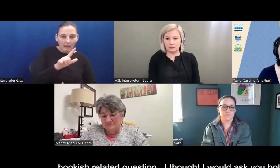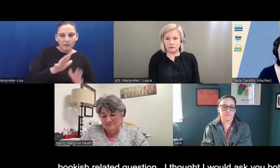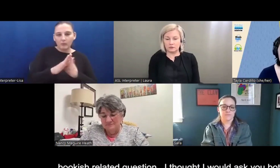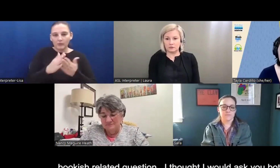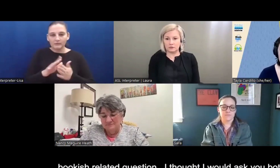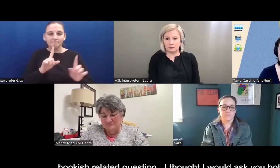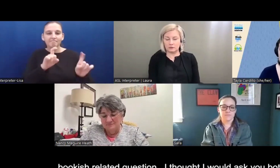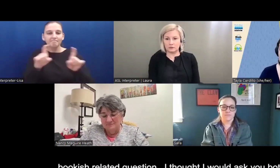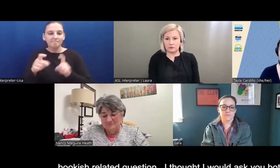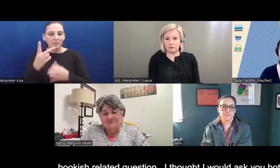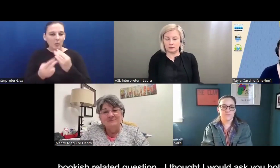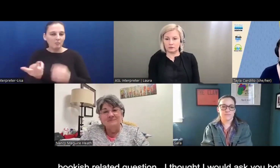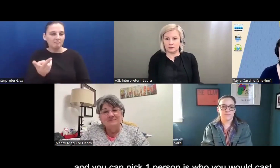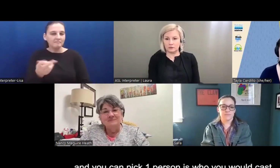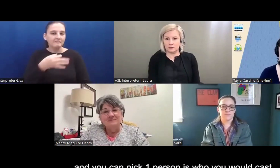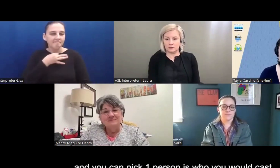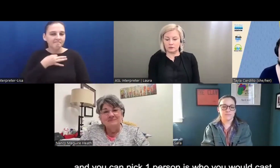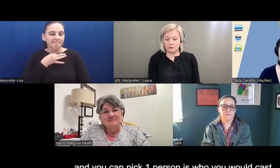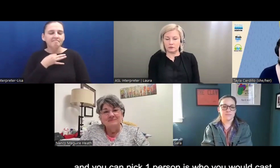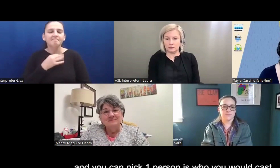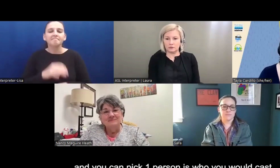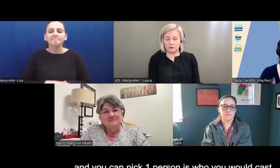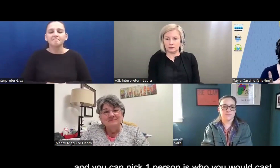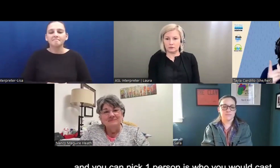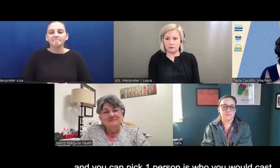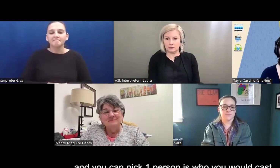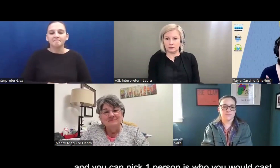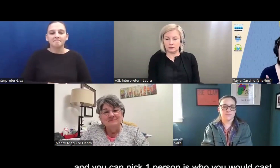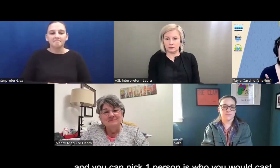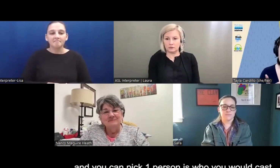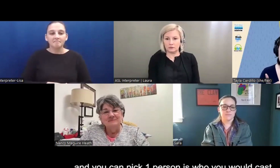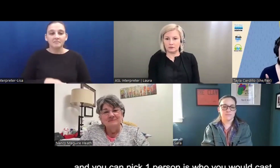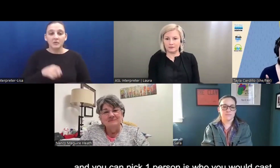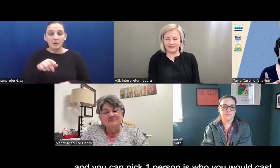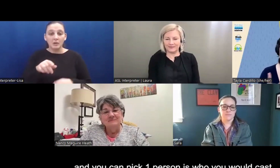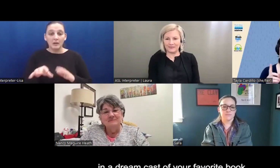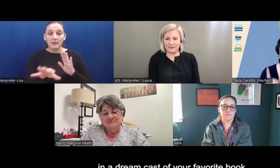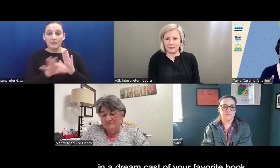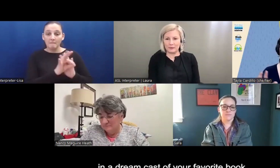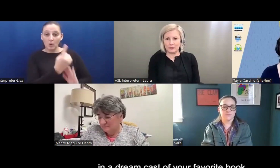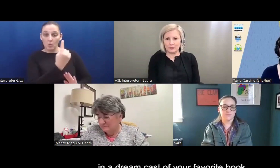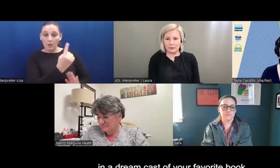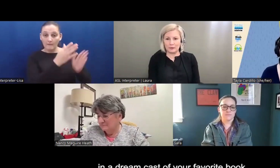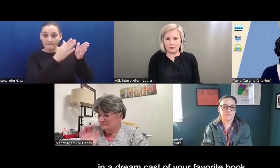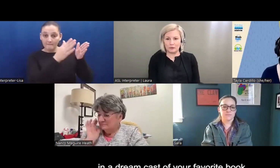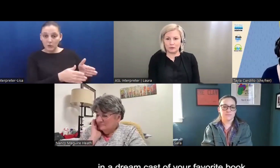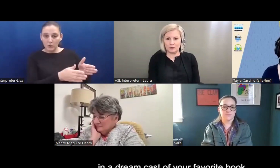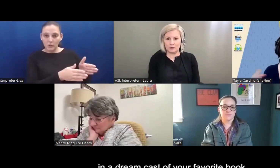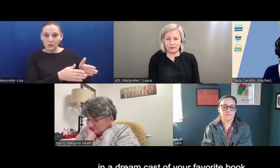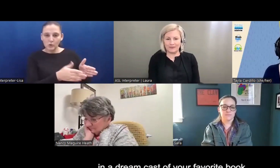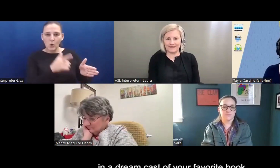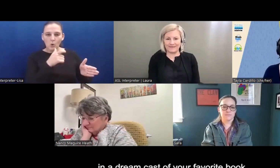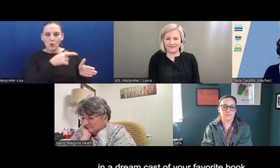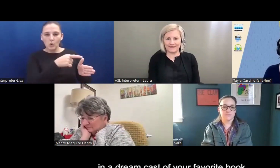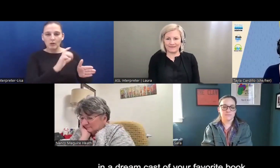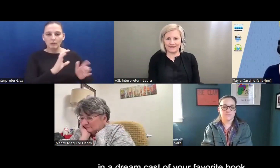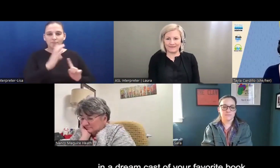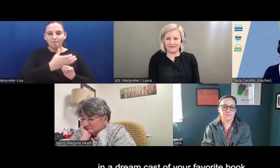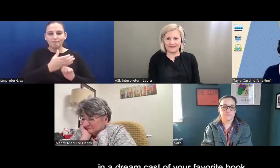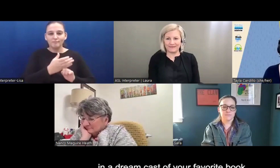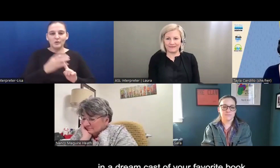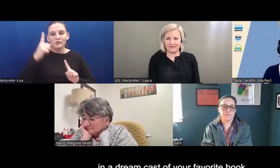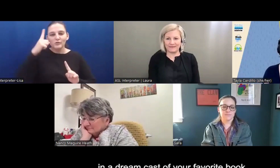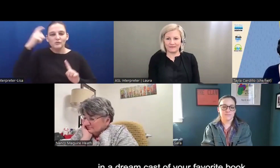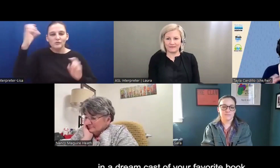ask you both, uh, what would it be, or you can pick like one person as who you would cast in like a dream cast